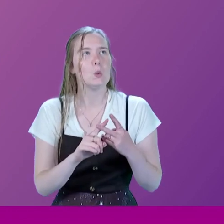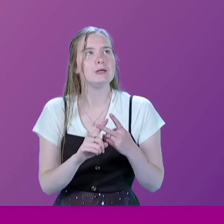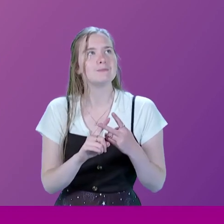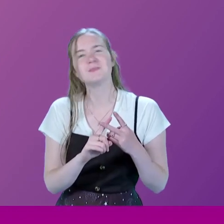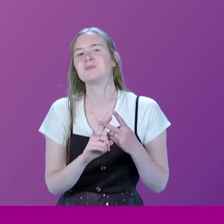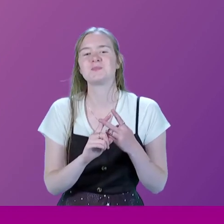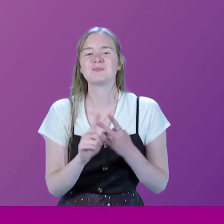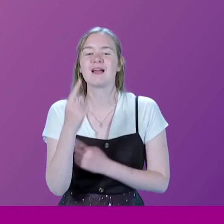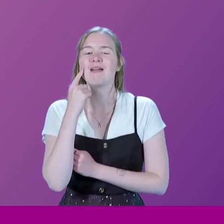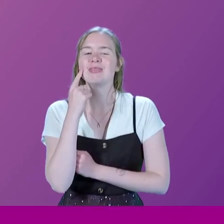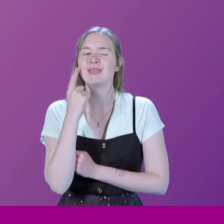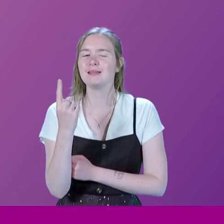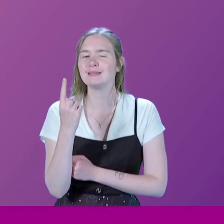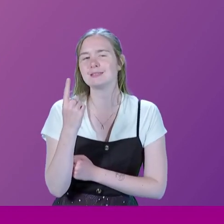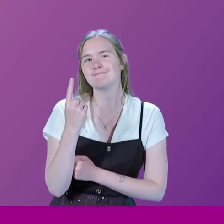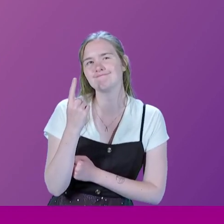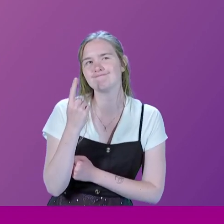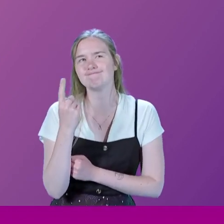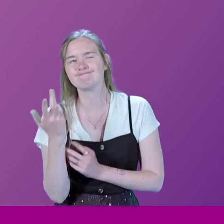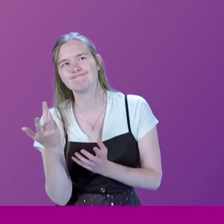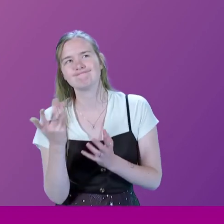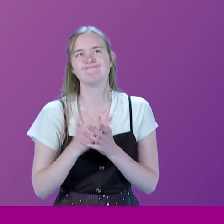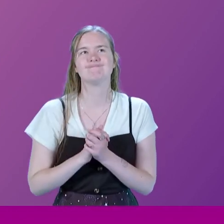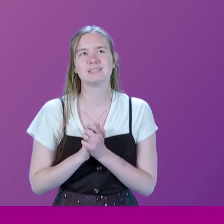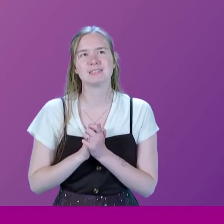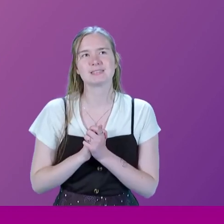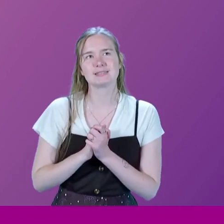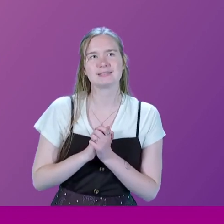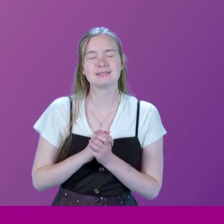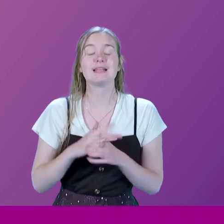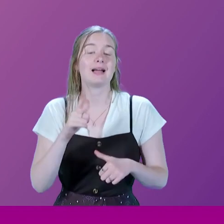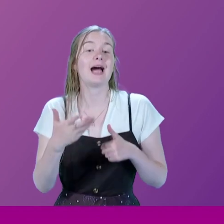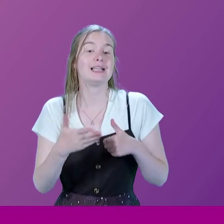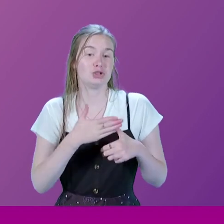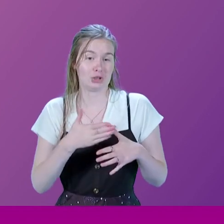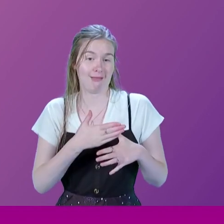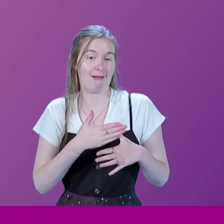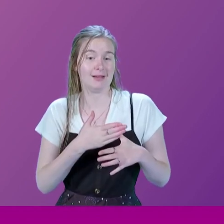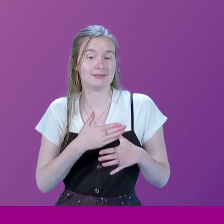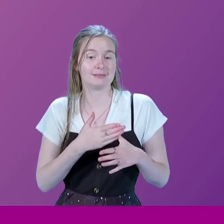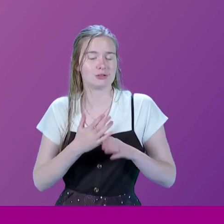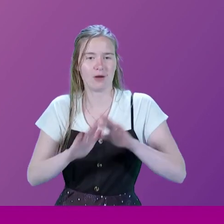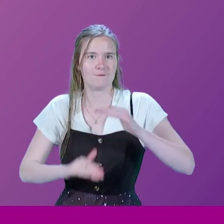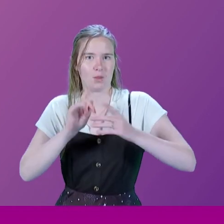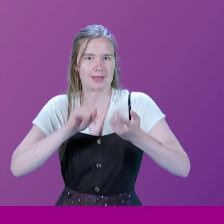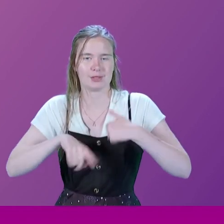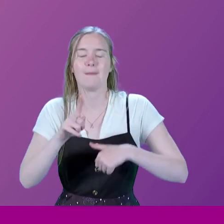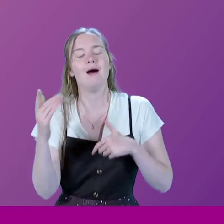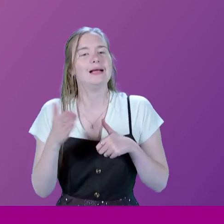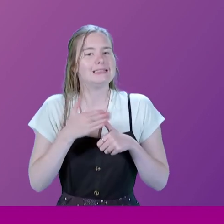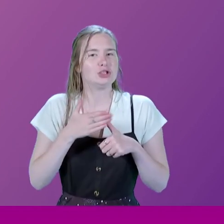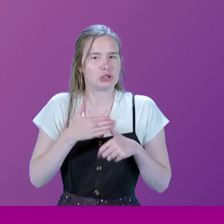I think, initially at least, and this is not a complete answer, but initially